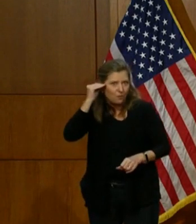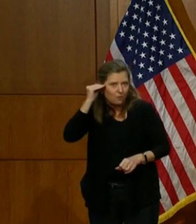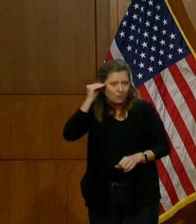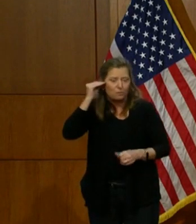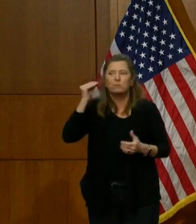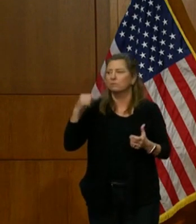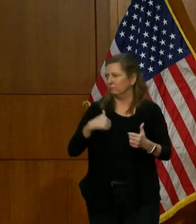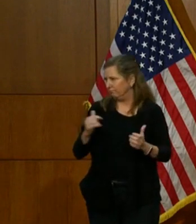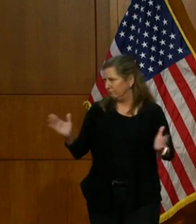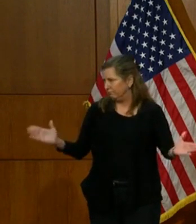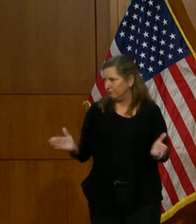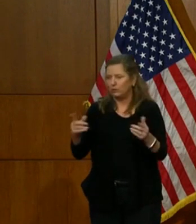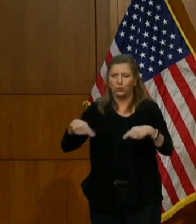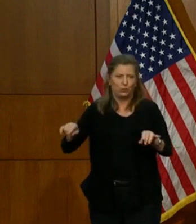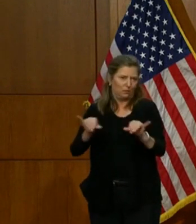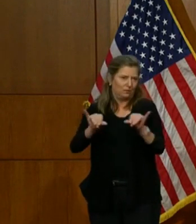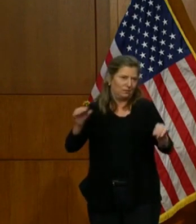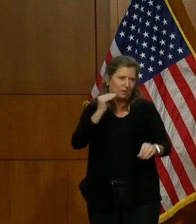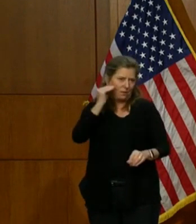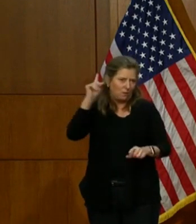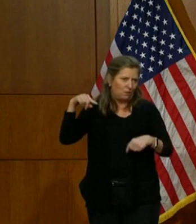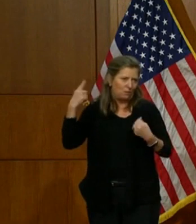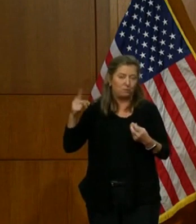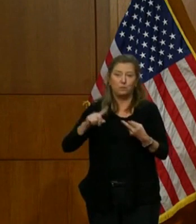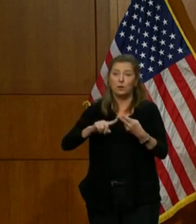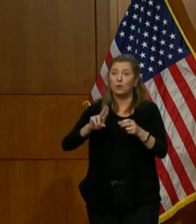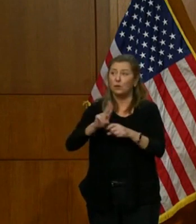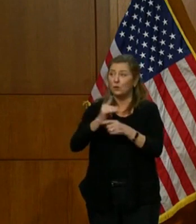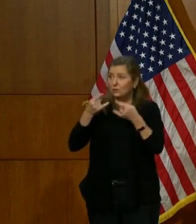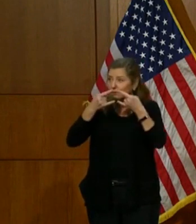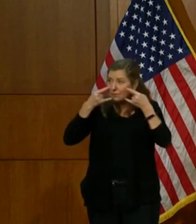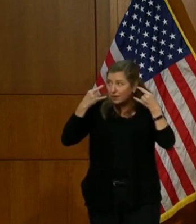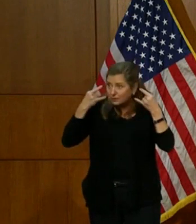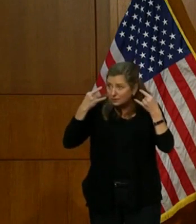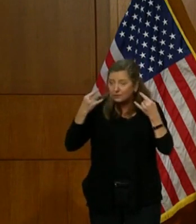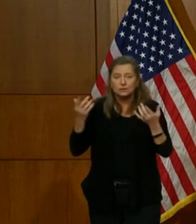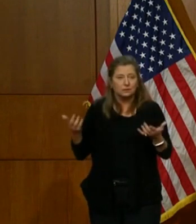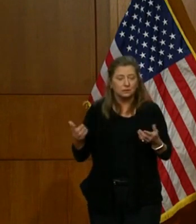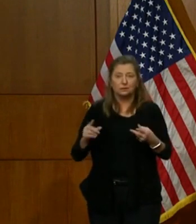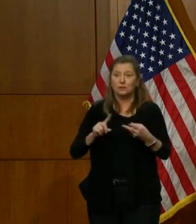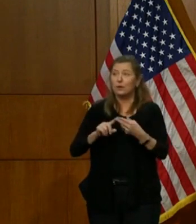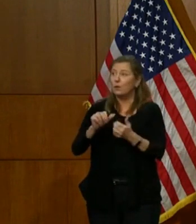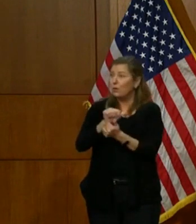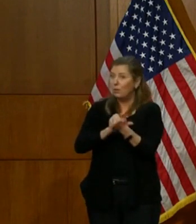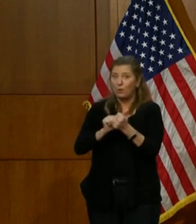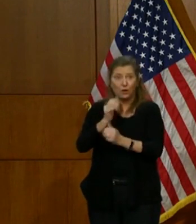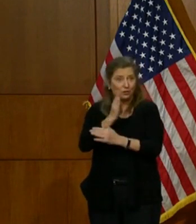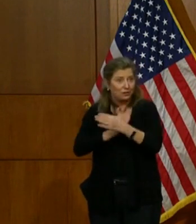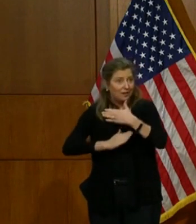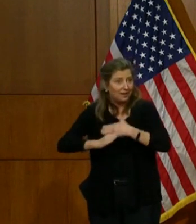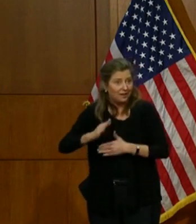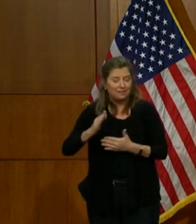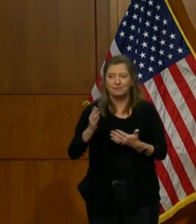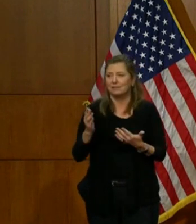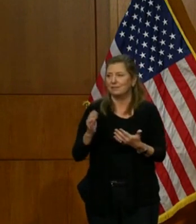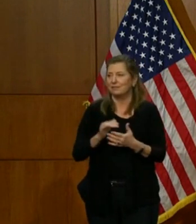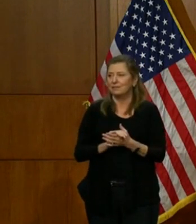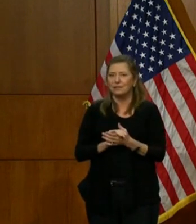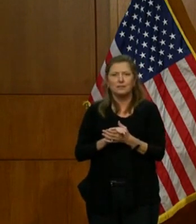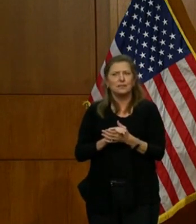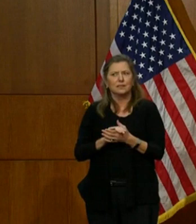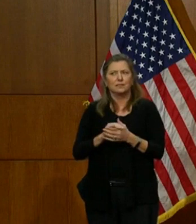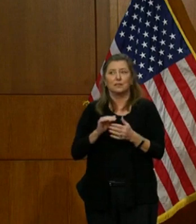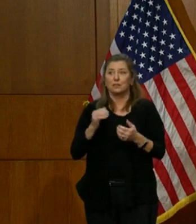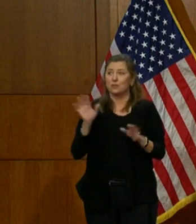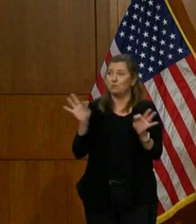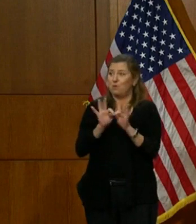encouraged everybody to do, wearing a mask, washing our hands, staying